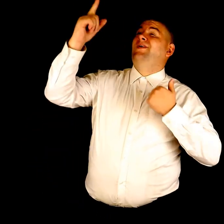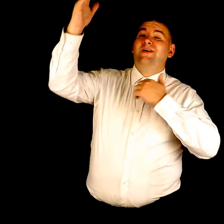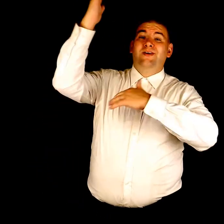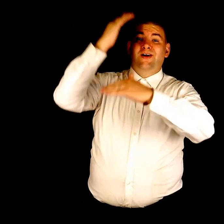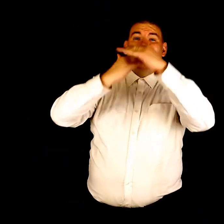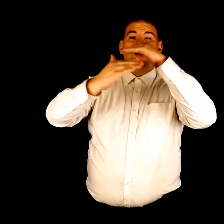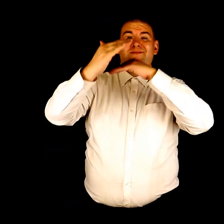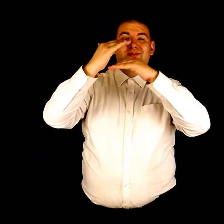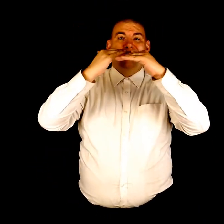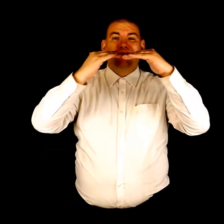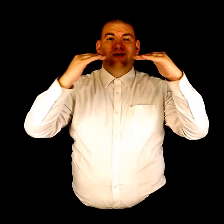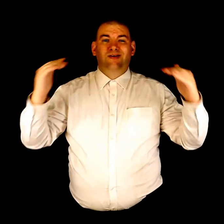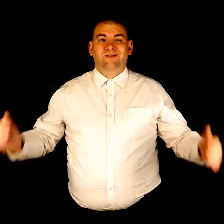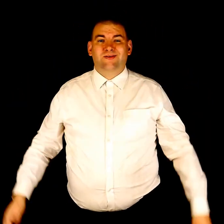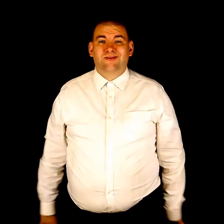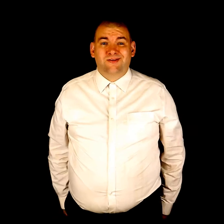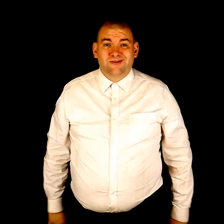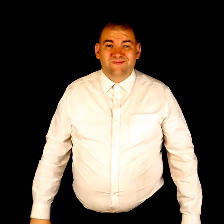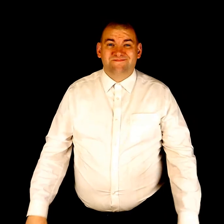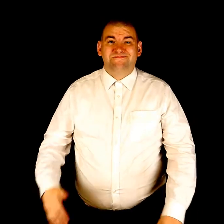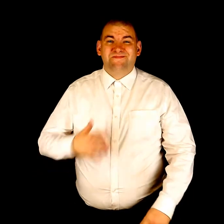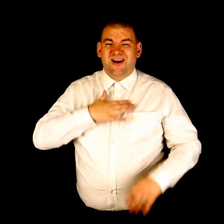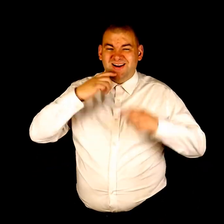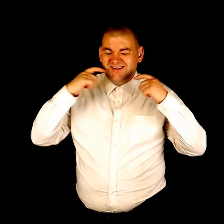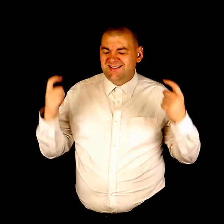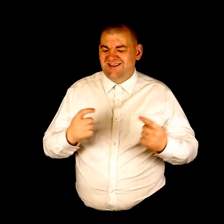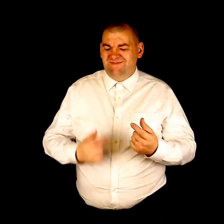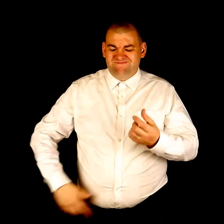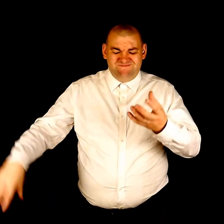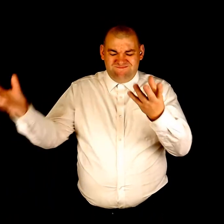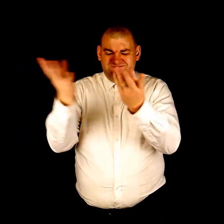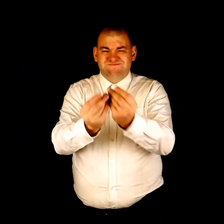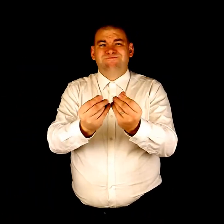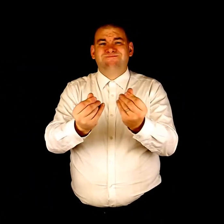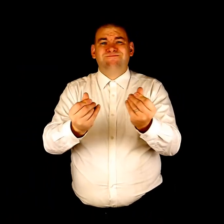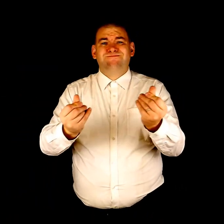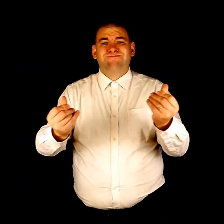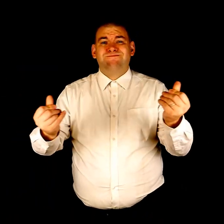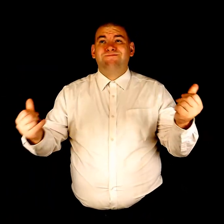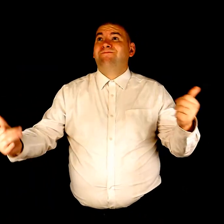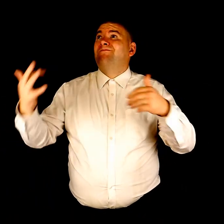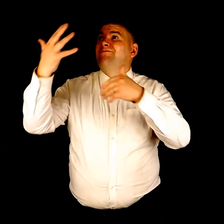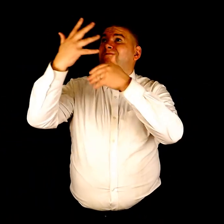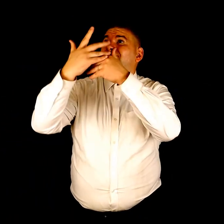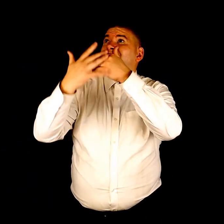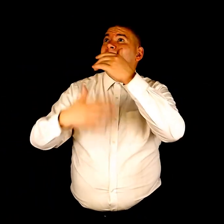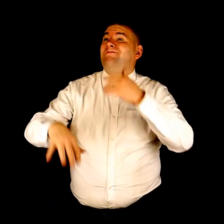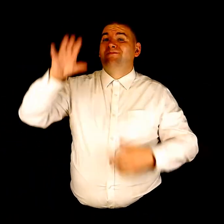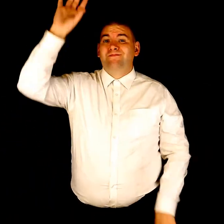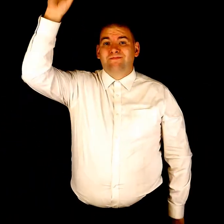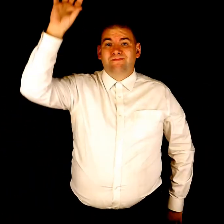in heaven My sins are washed away by the blood of